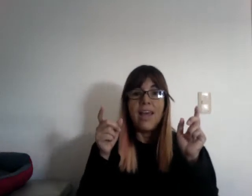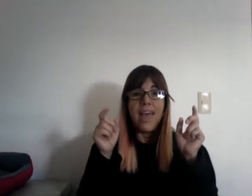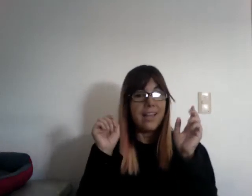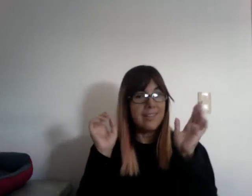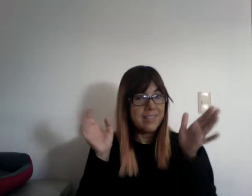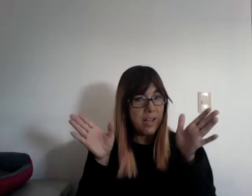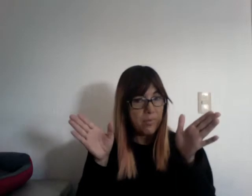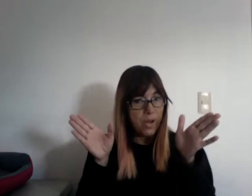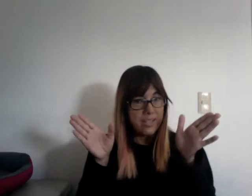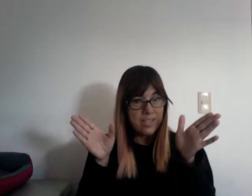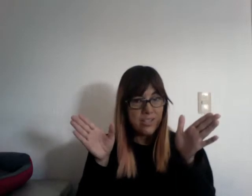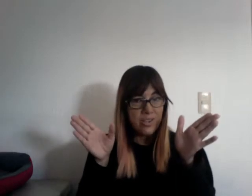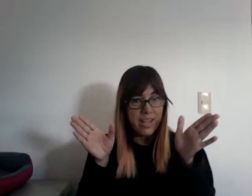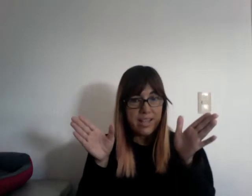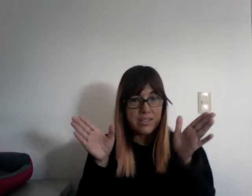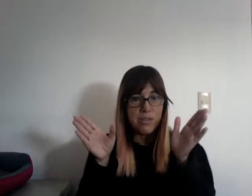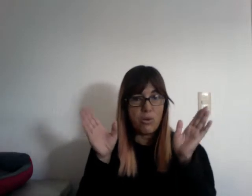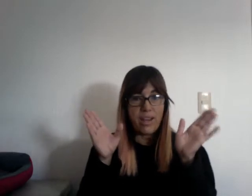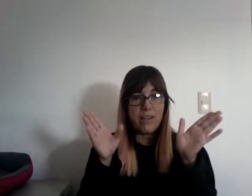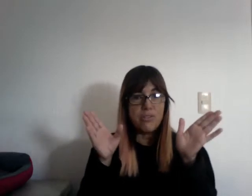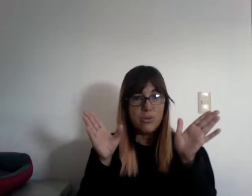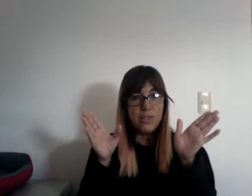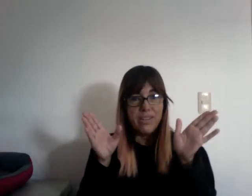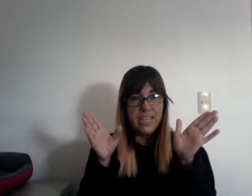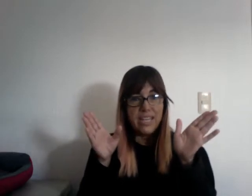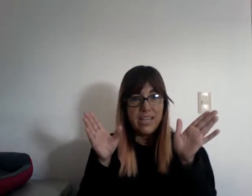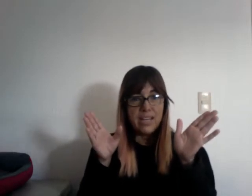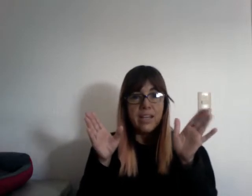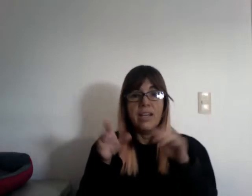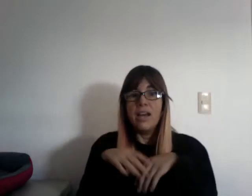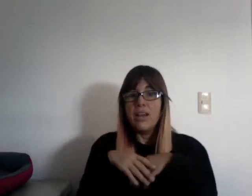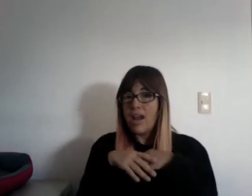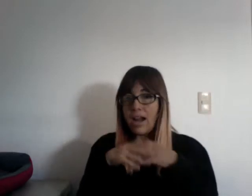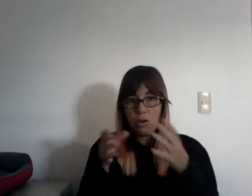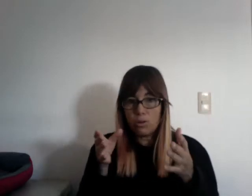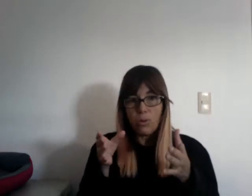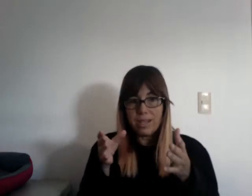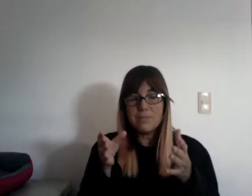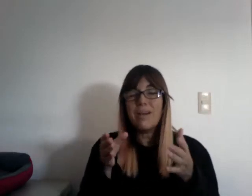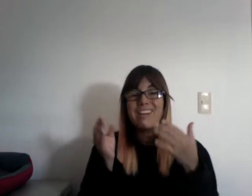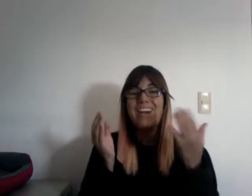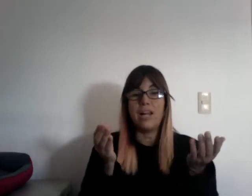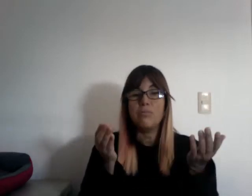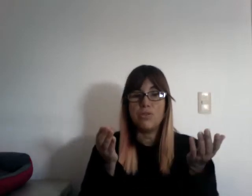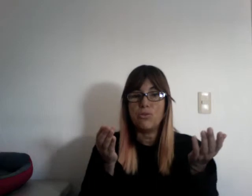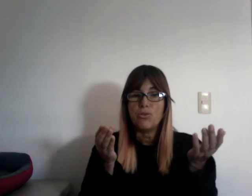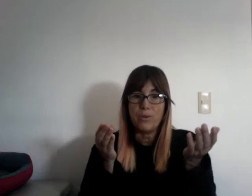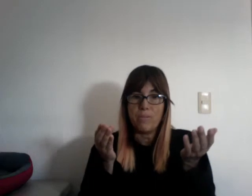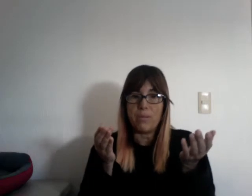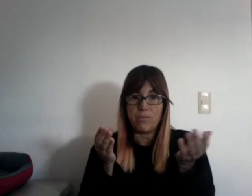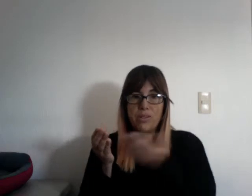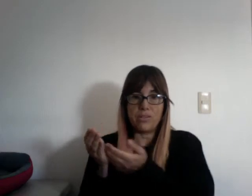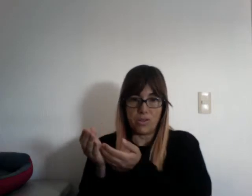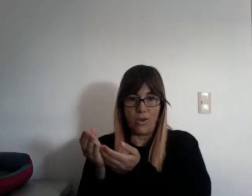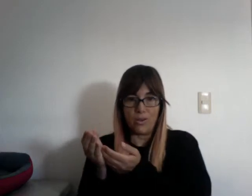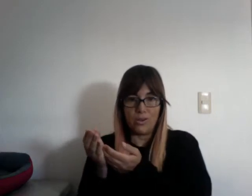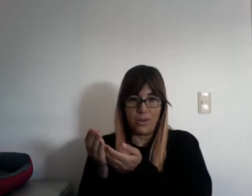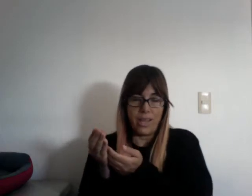And someone yesterday asked me, do I have to do the beginning? Not always, but it helps you to remember the song, okay?